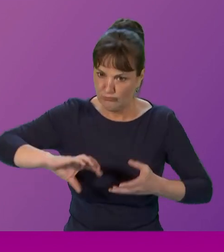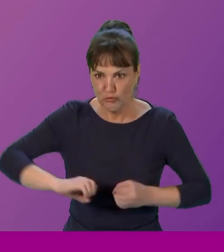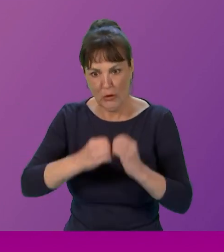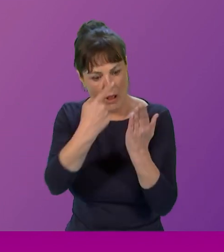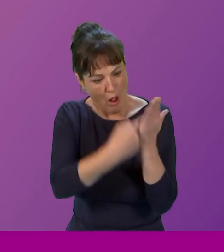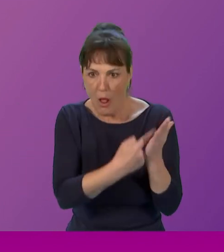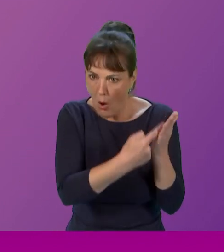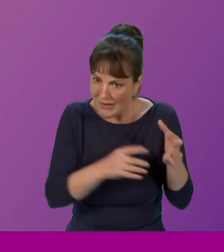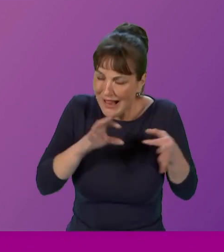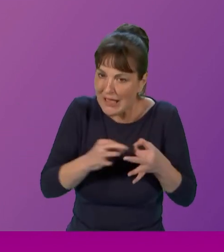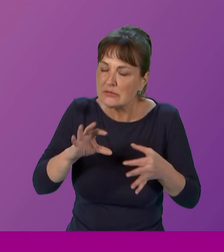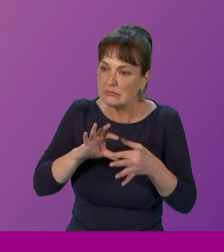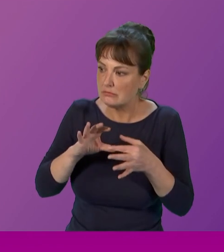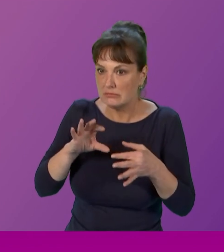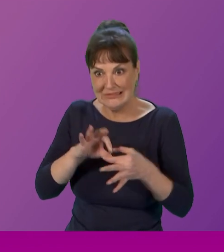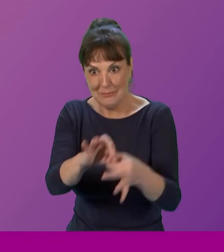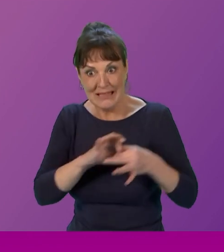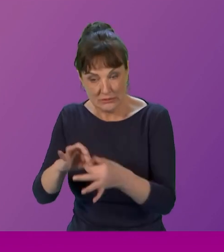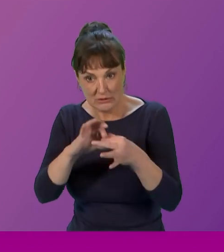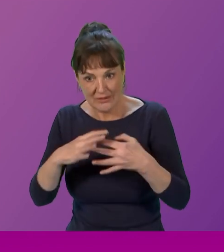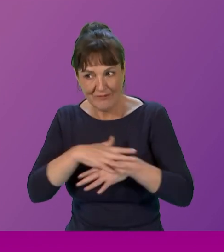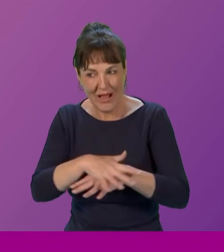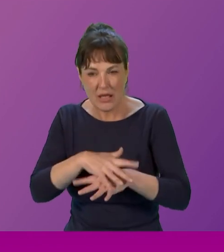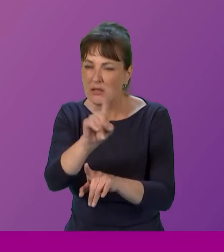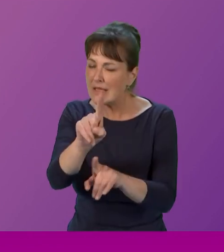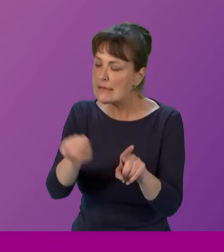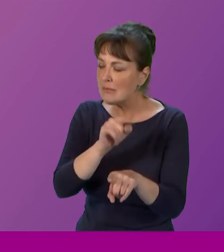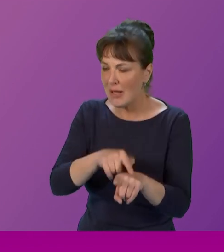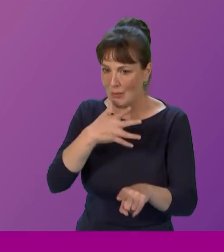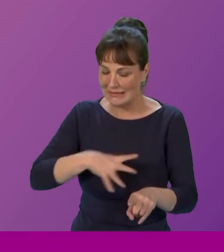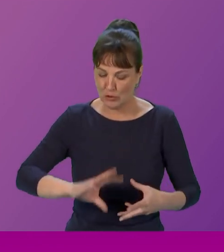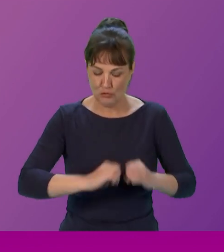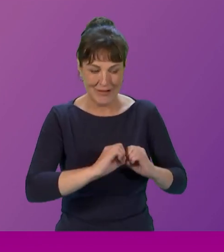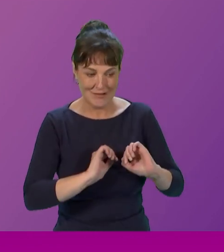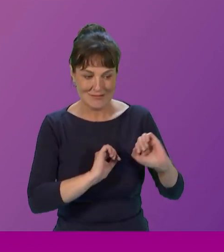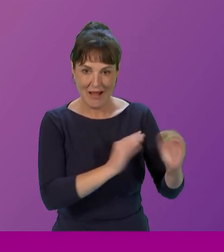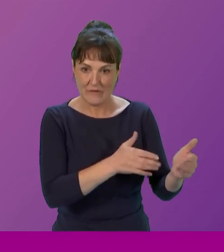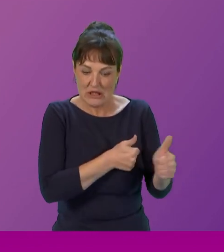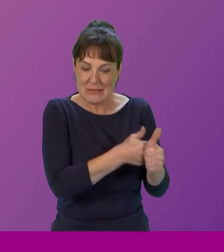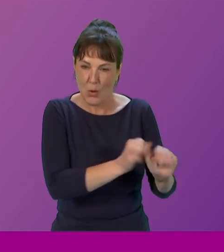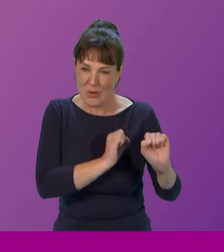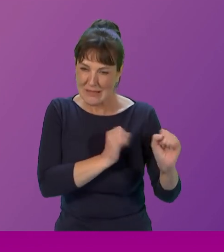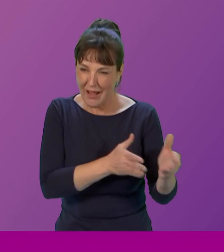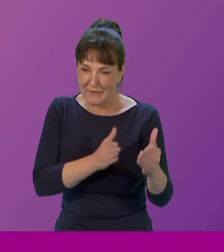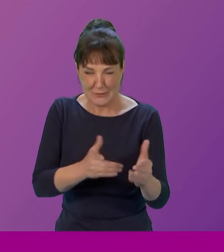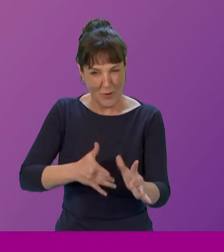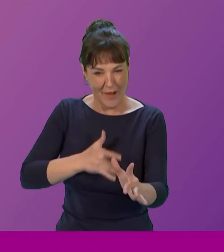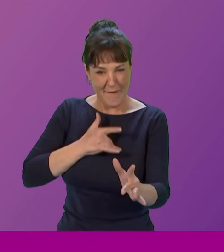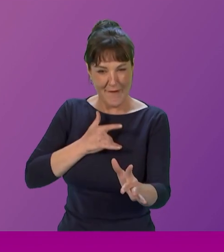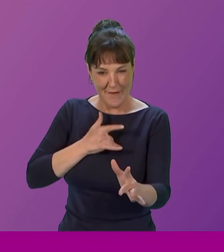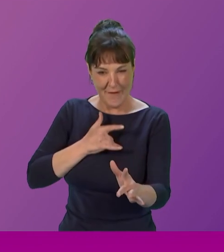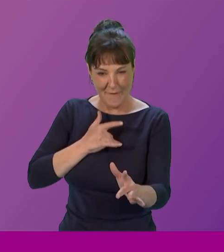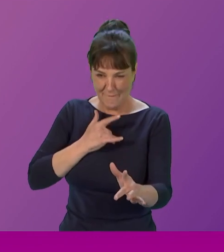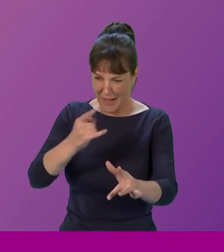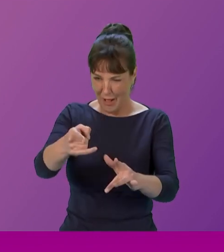services for people. And I think that's really what you're, I couldn't hear your question totally. The kind of, the acoustics down here are